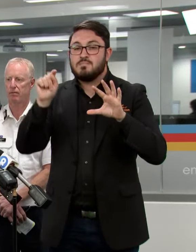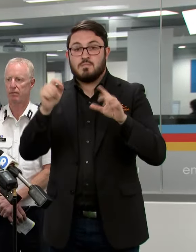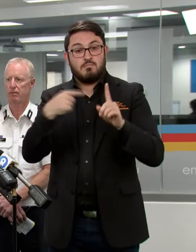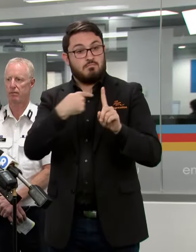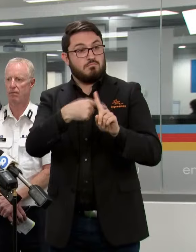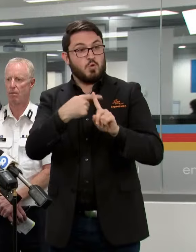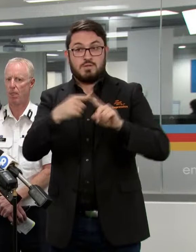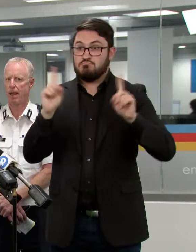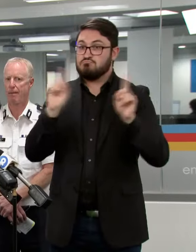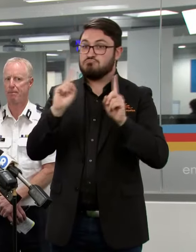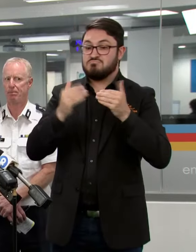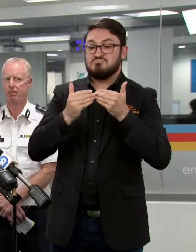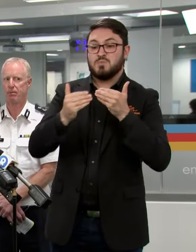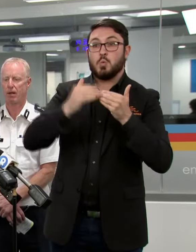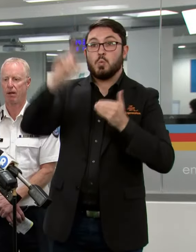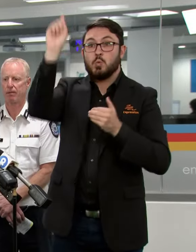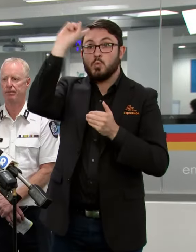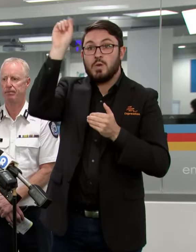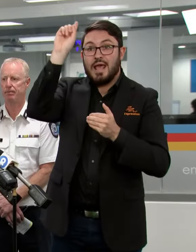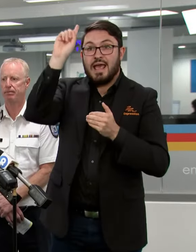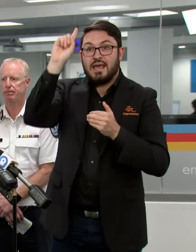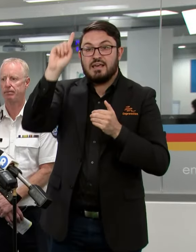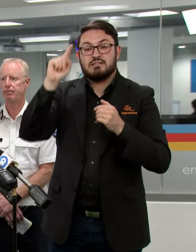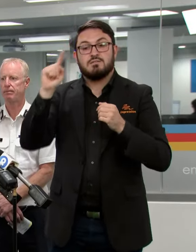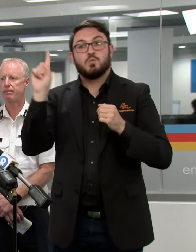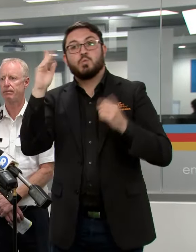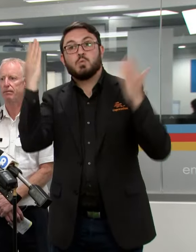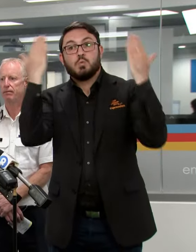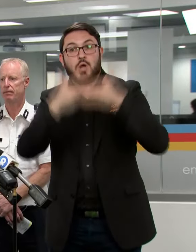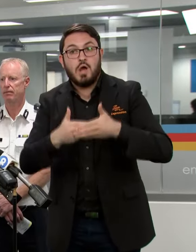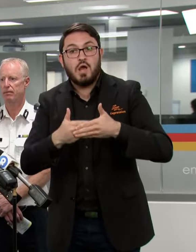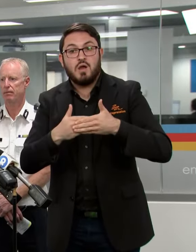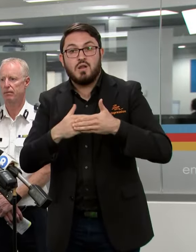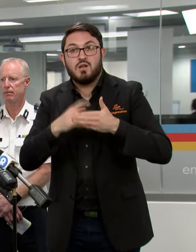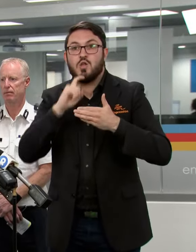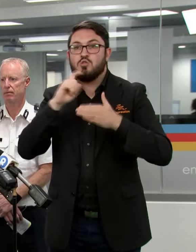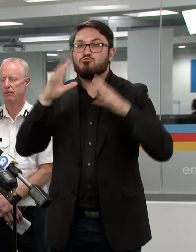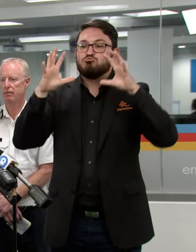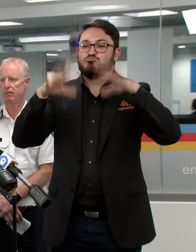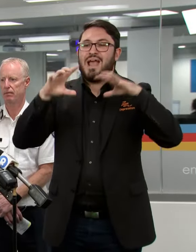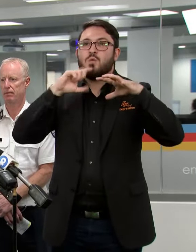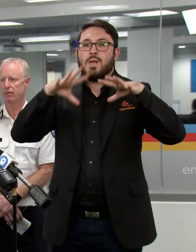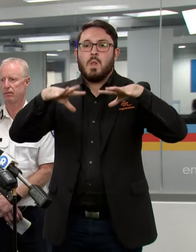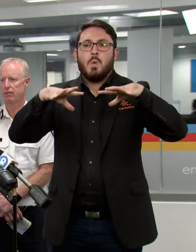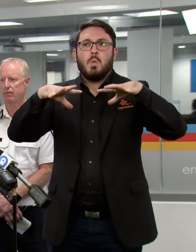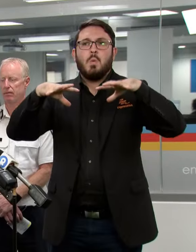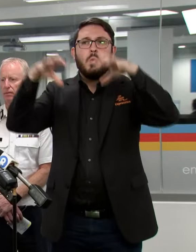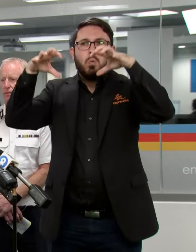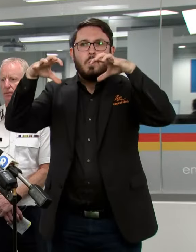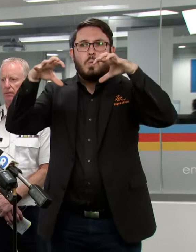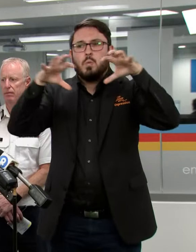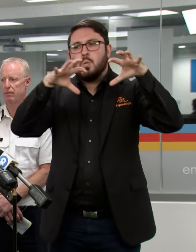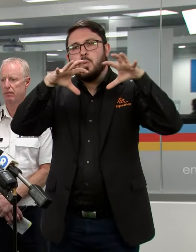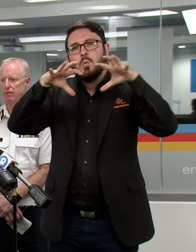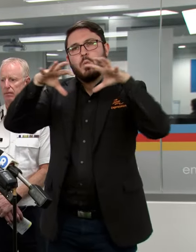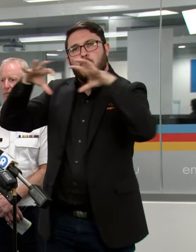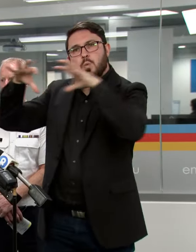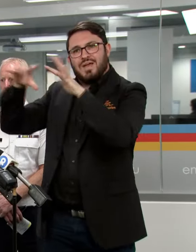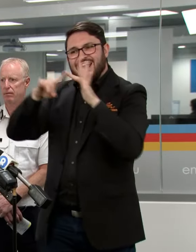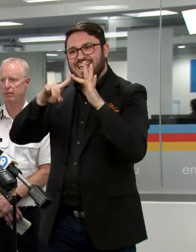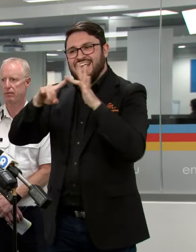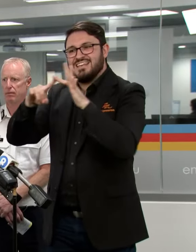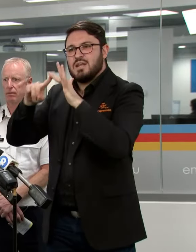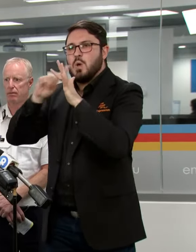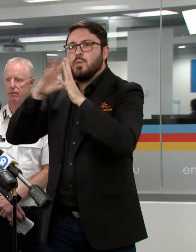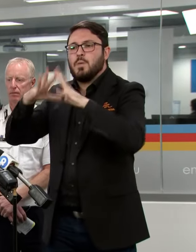is that through the rest of this afternoon and into the evening we are going to see that rain contracting to the east of the state and then